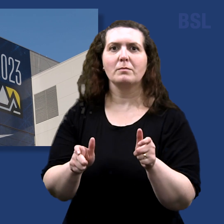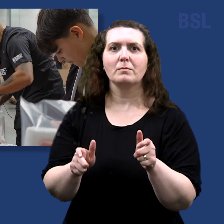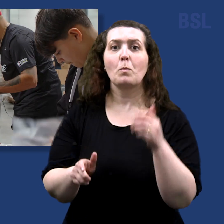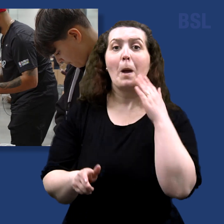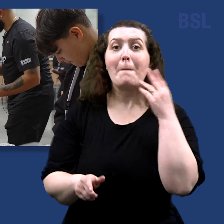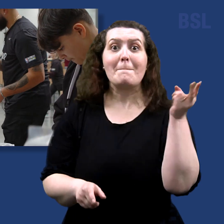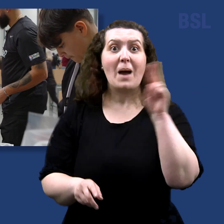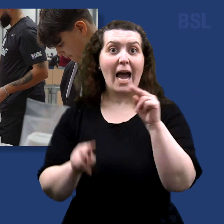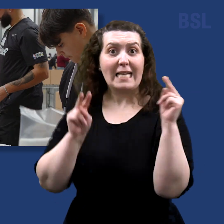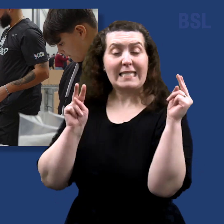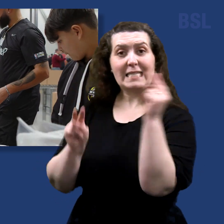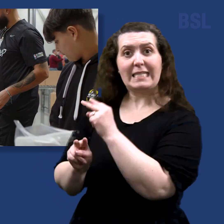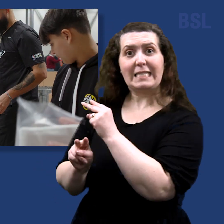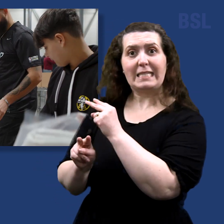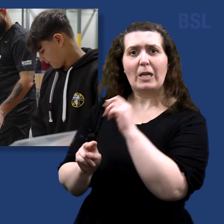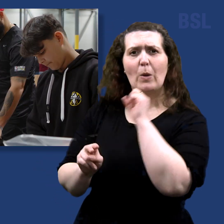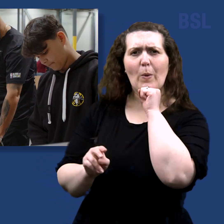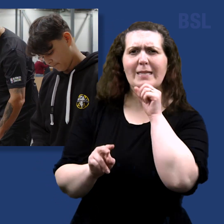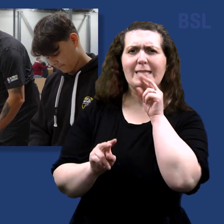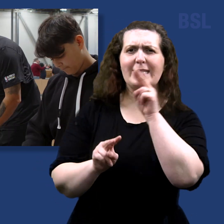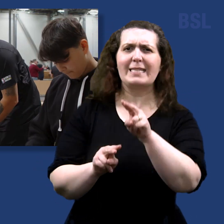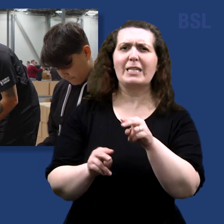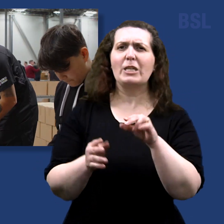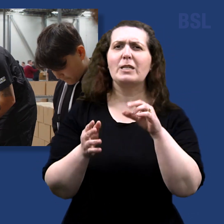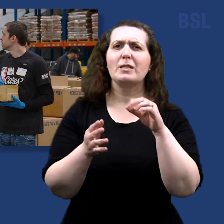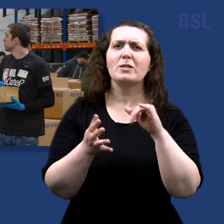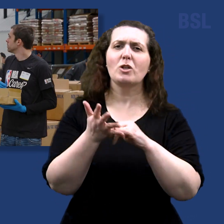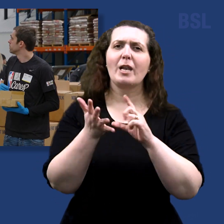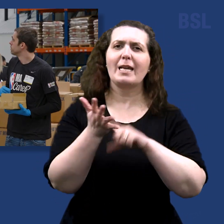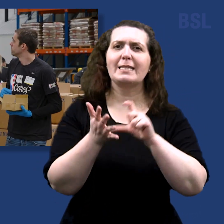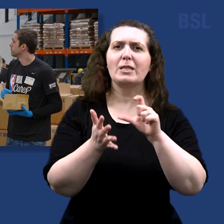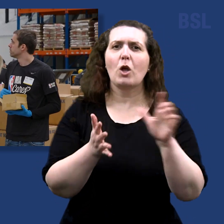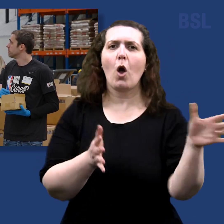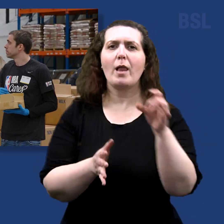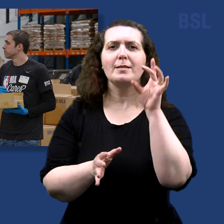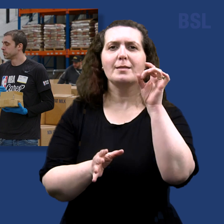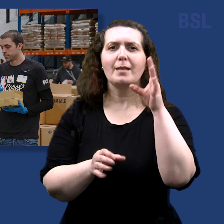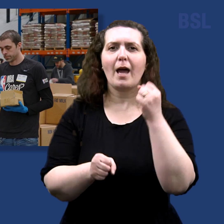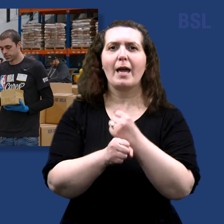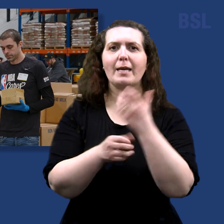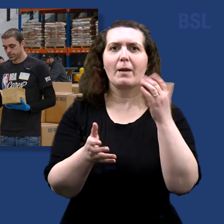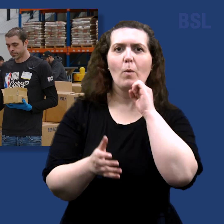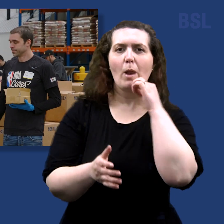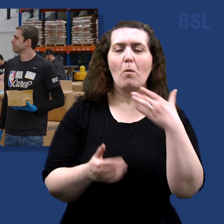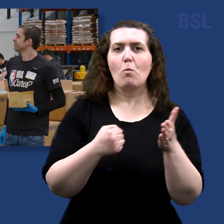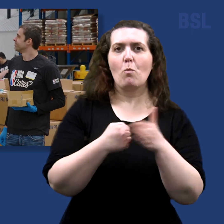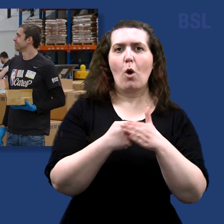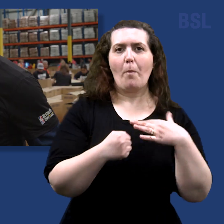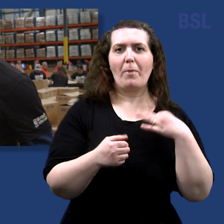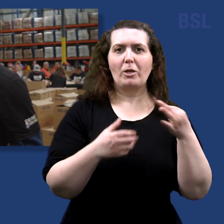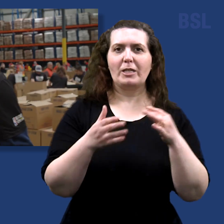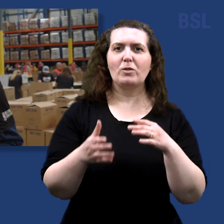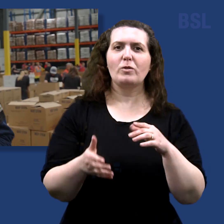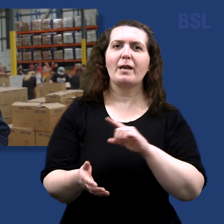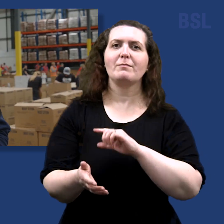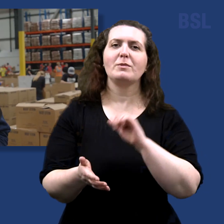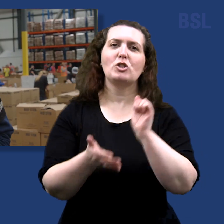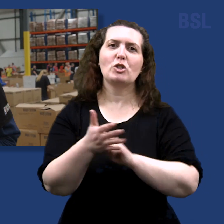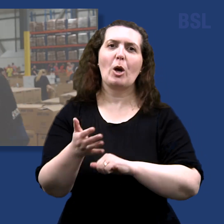brings new volunteers to the Bishop Storehouse and gives NBA players a chance to serve them. About to feed some families, man. This is